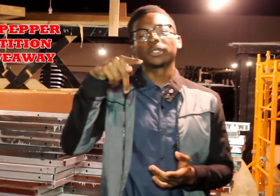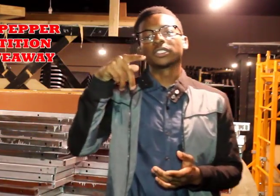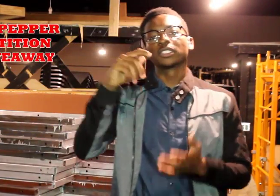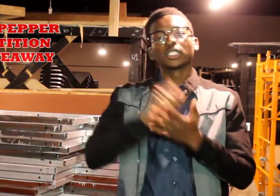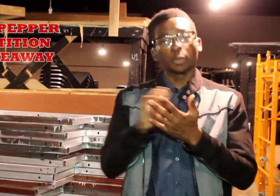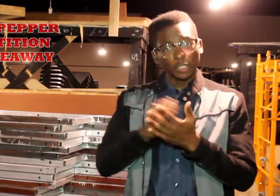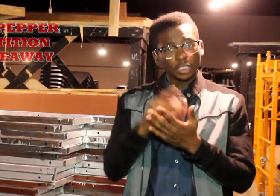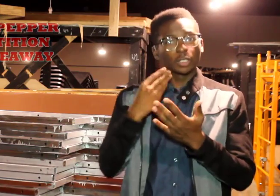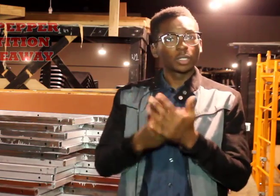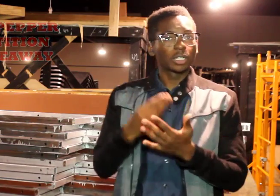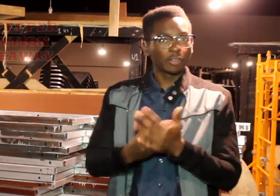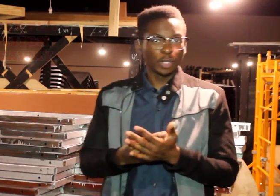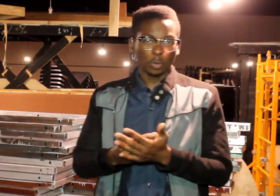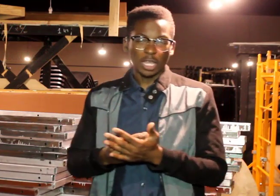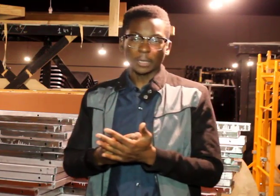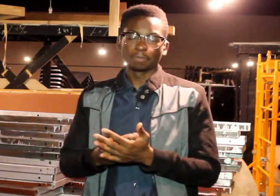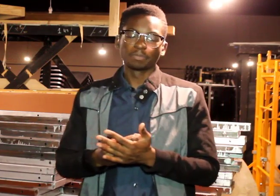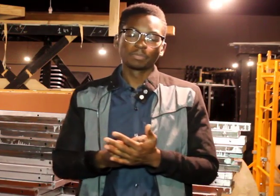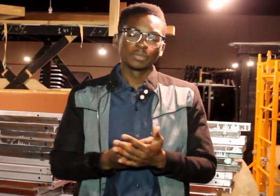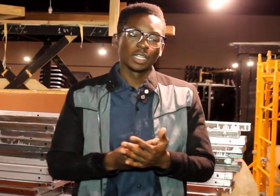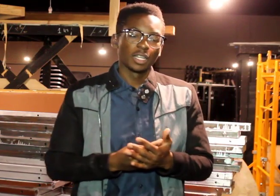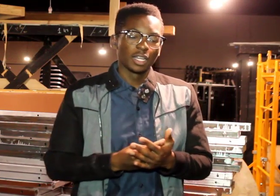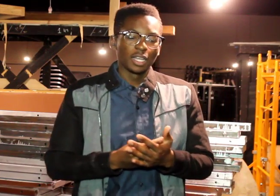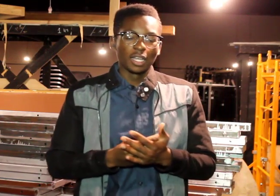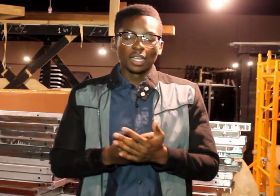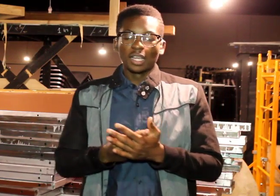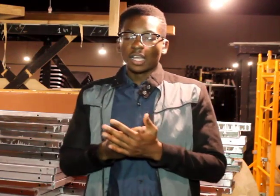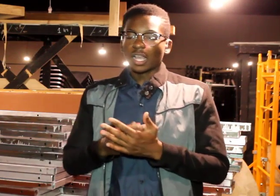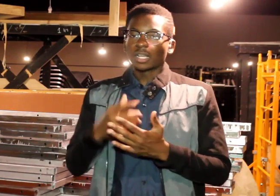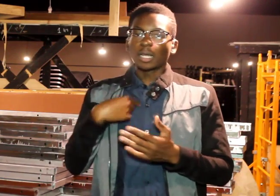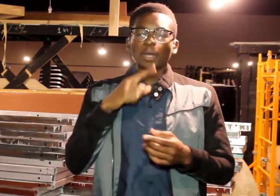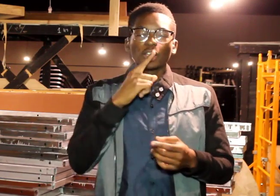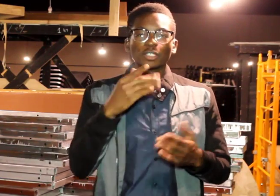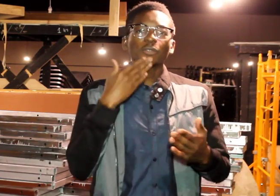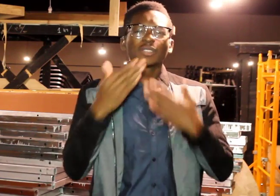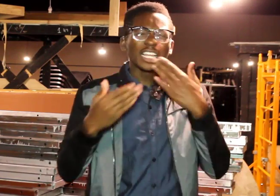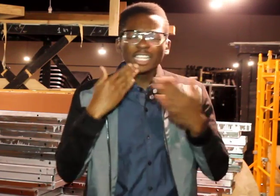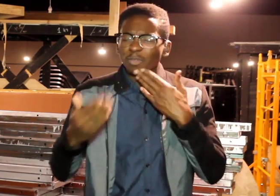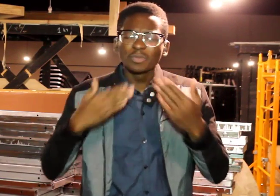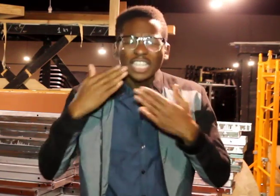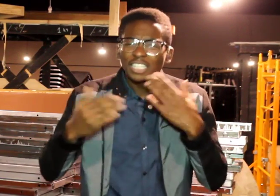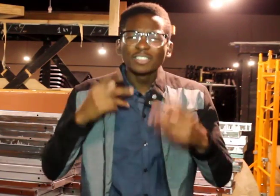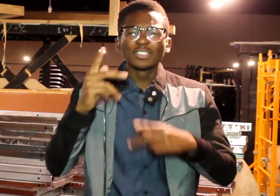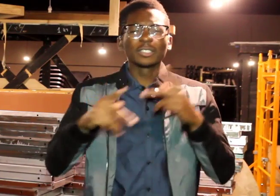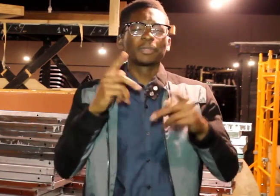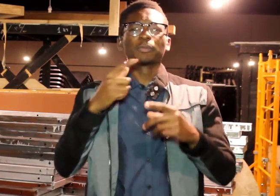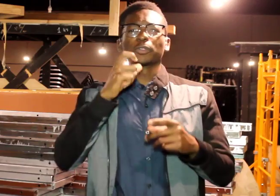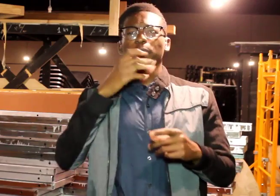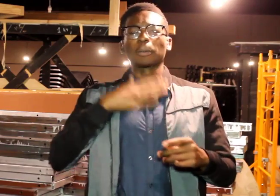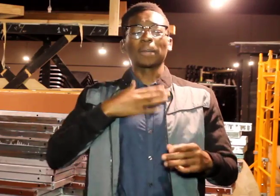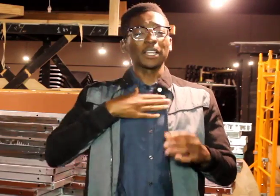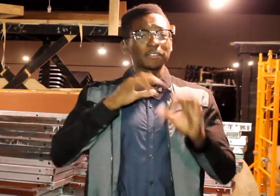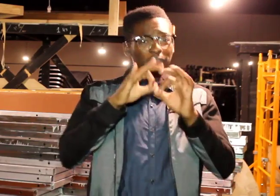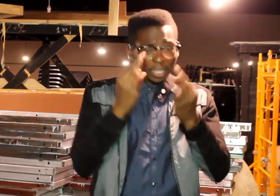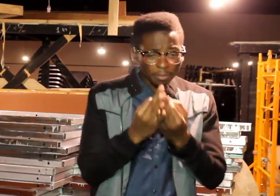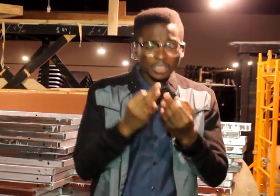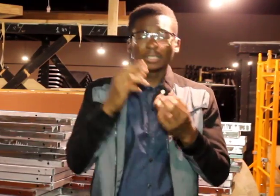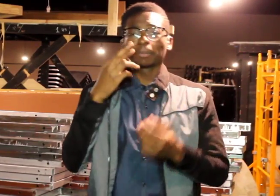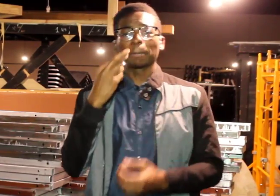Pepper's tuition give me away. And I'm also thanking thank you to the people who are my family, my